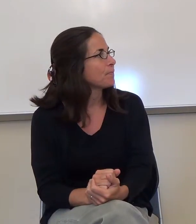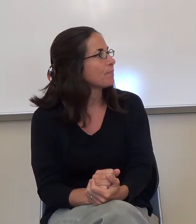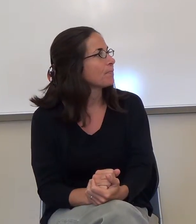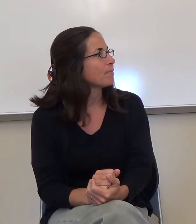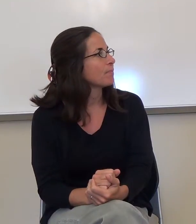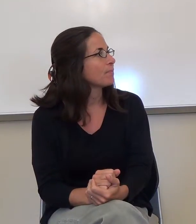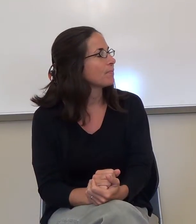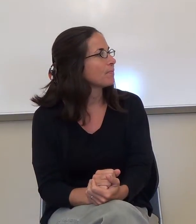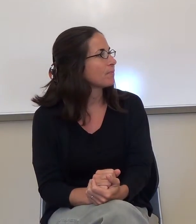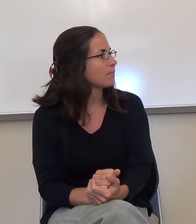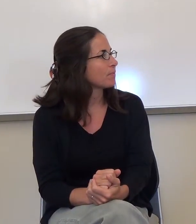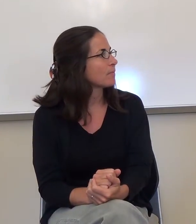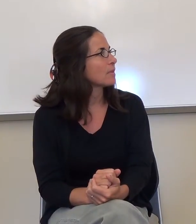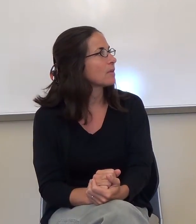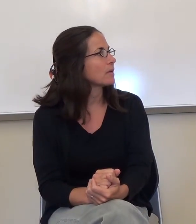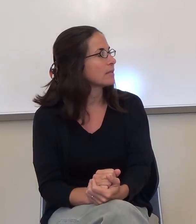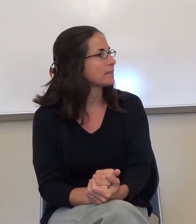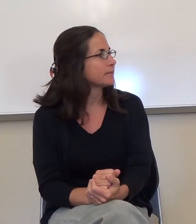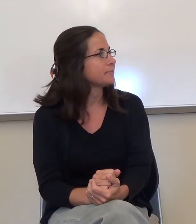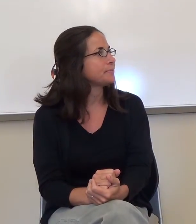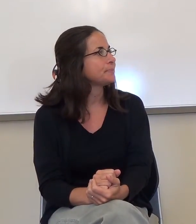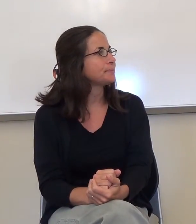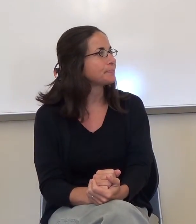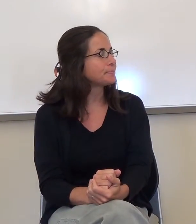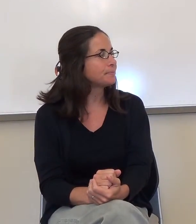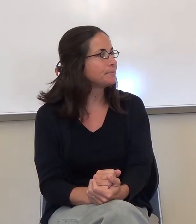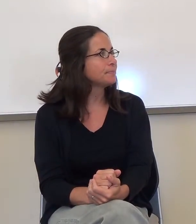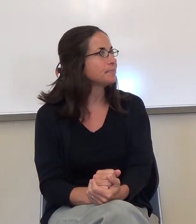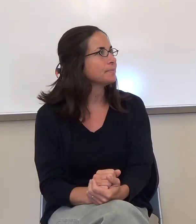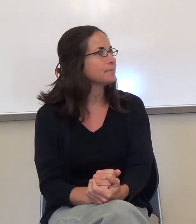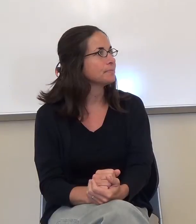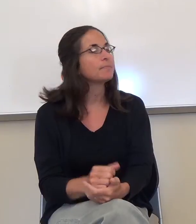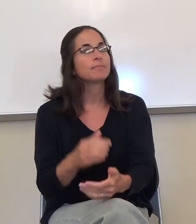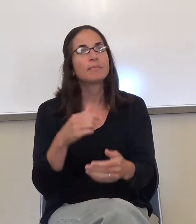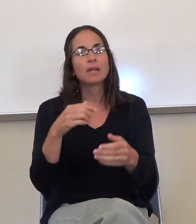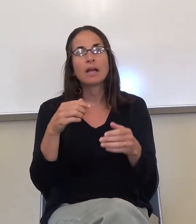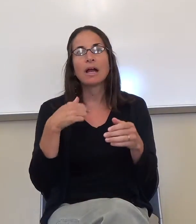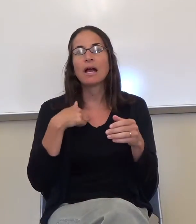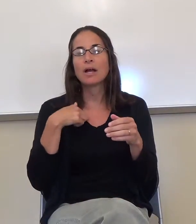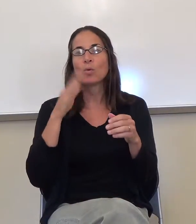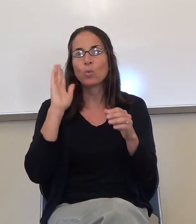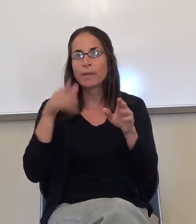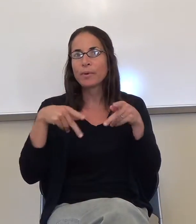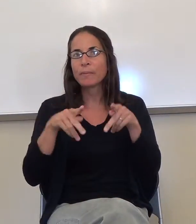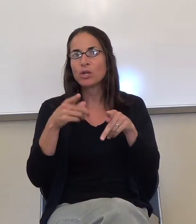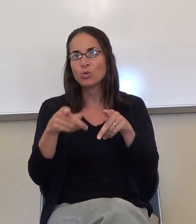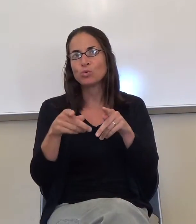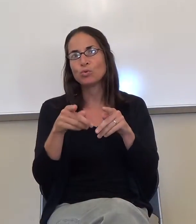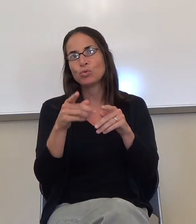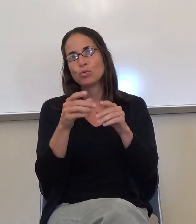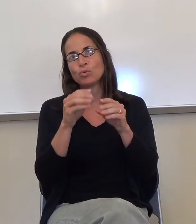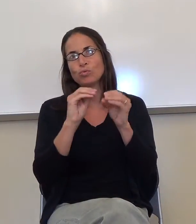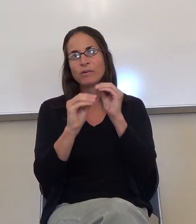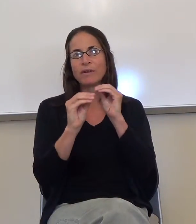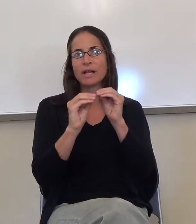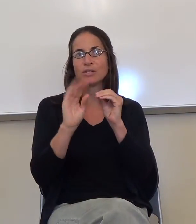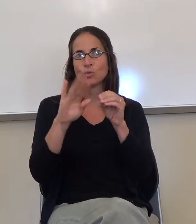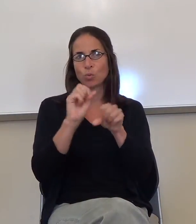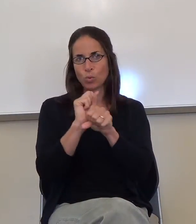However, it's not that I don't ever let you redo work, okay? Okay, what I always say is,